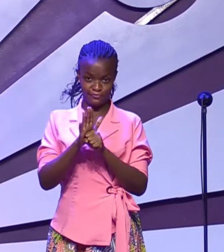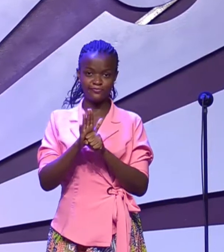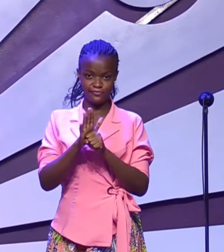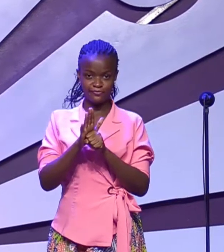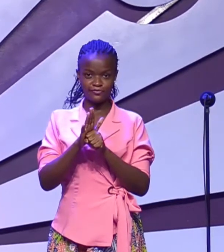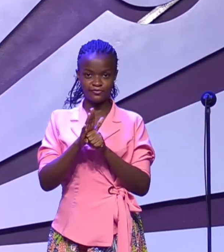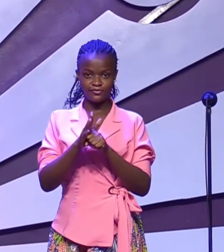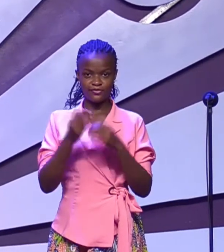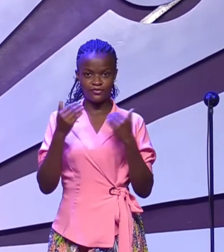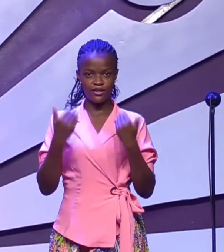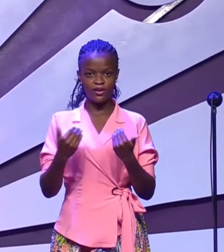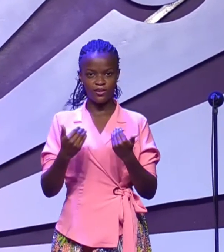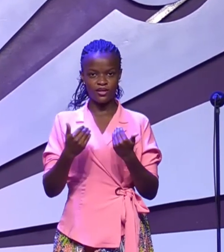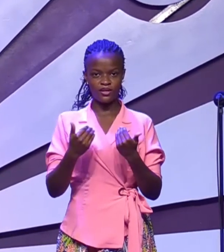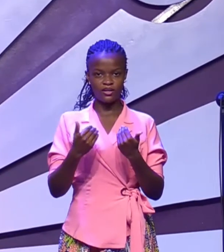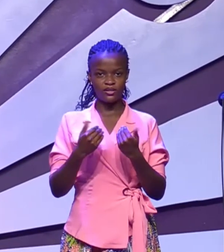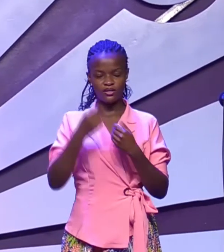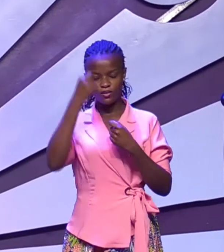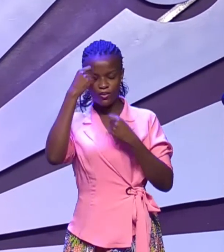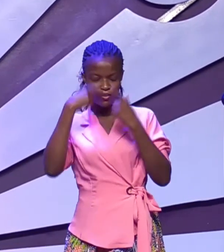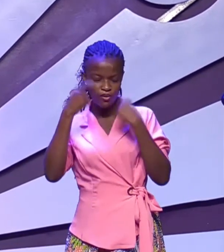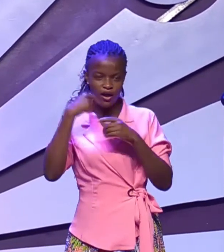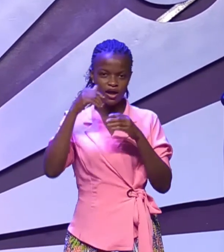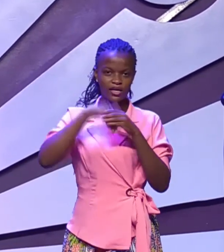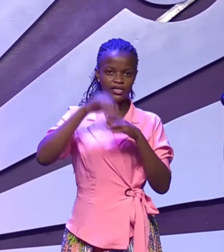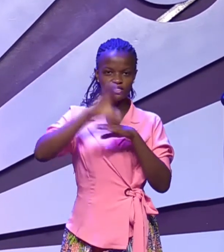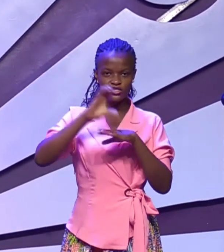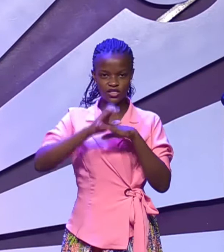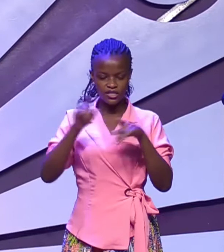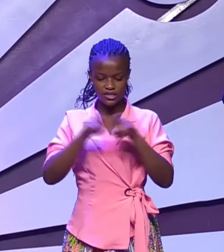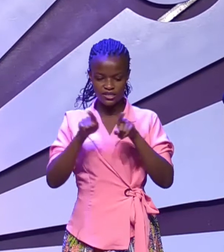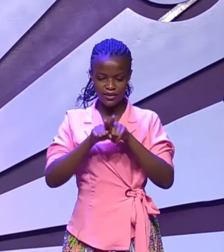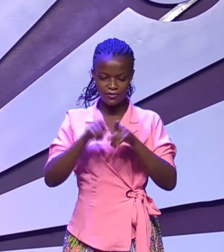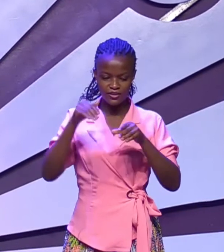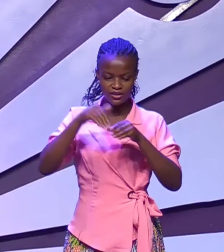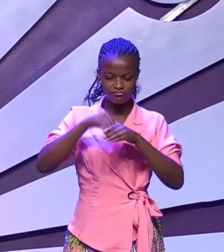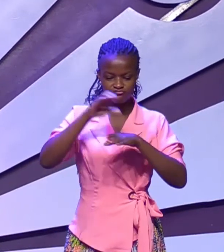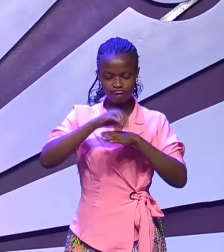The laughter, the screams, the cries of children in the church compound. I miss that.